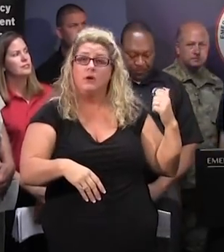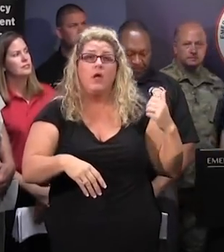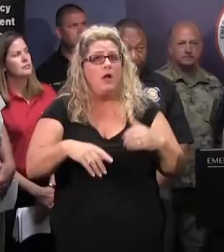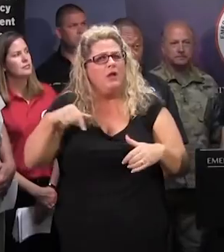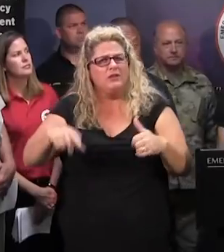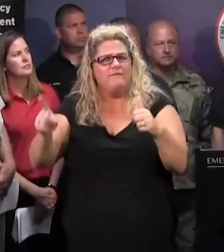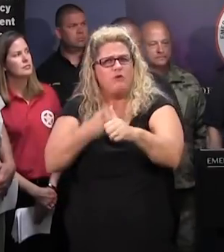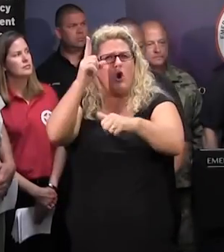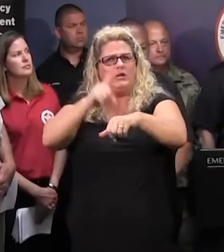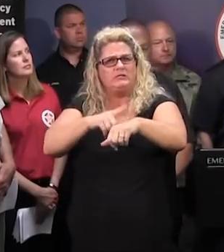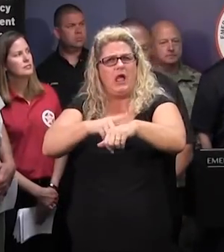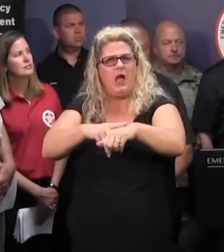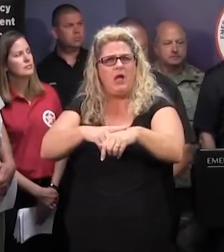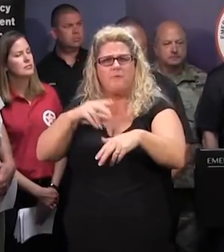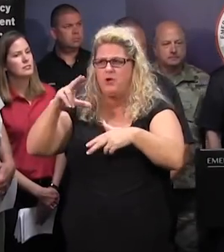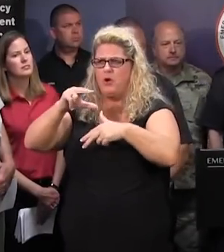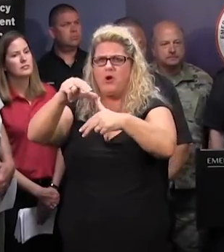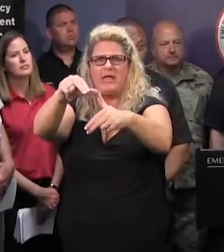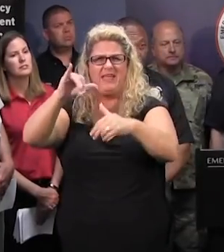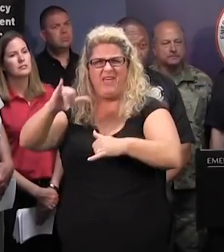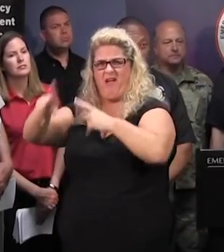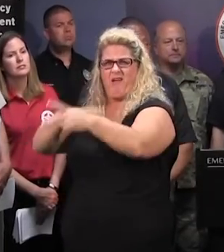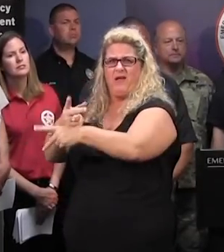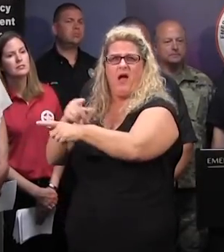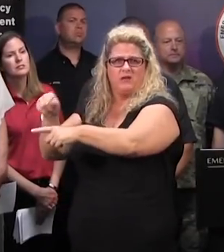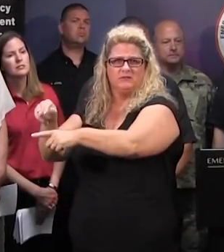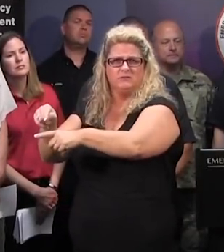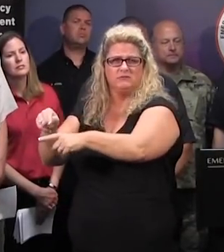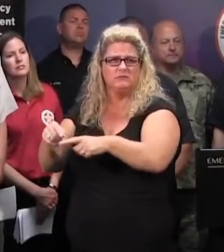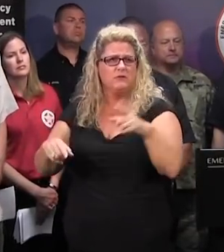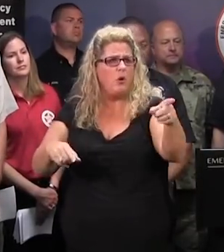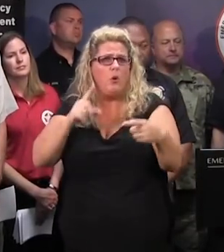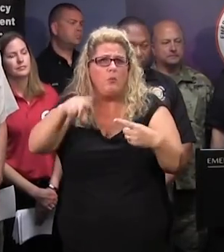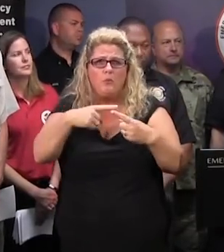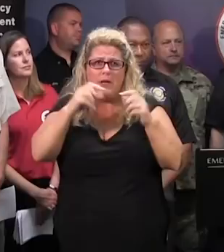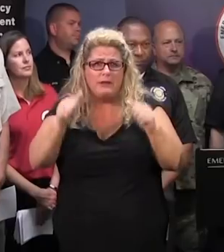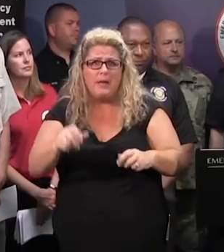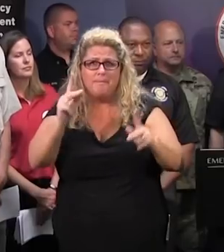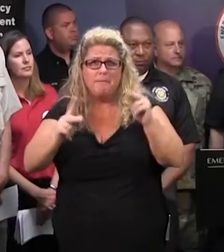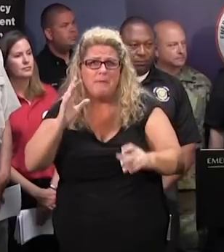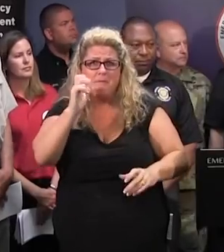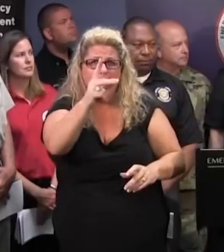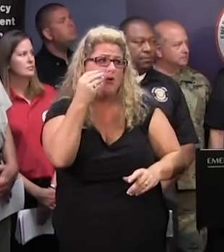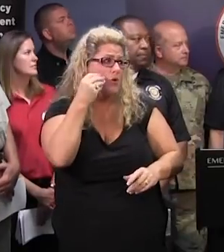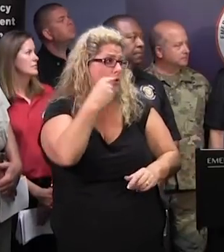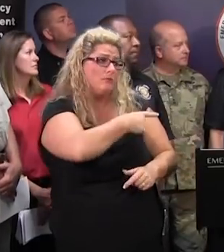two-punch from these kind of conditions. Yes, when might people be able to come home? We don't know. Okay.